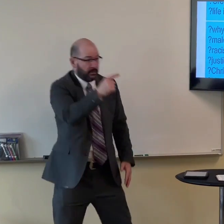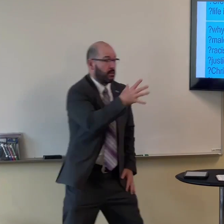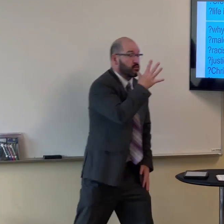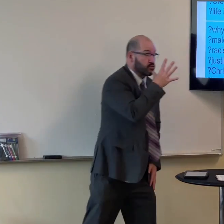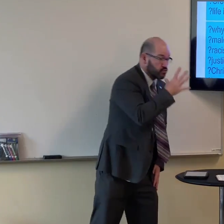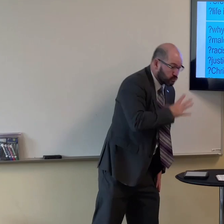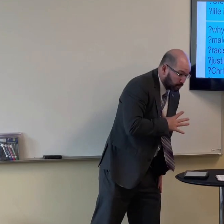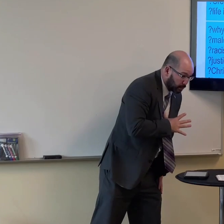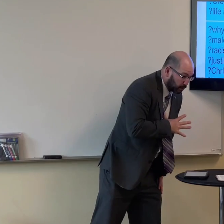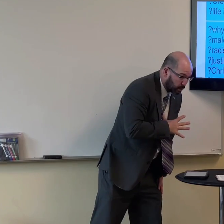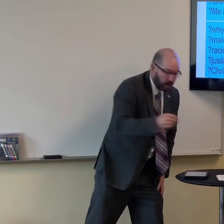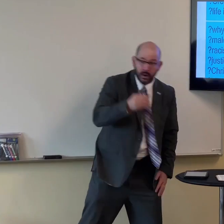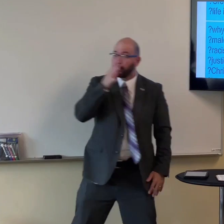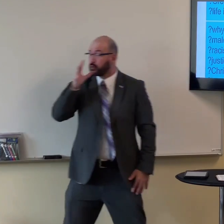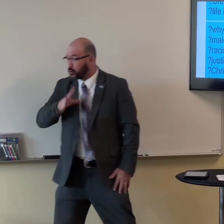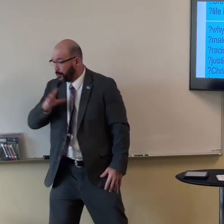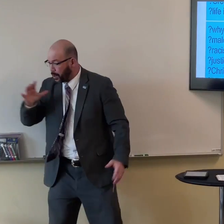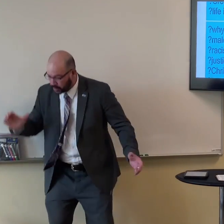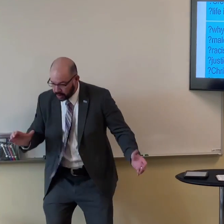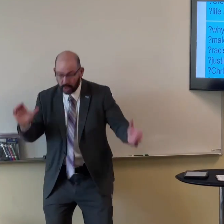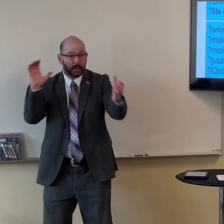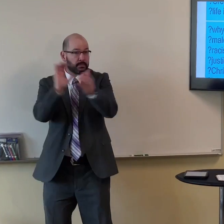Is it all right for a woman and a woman to marry?